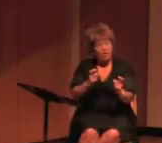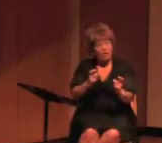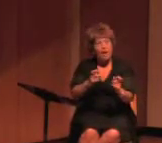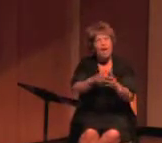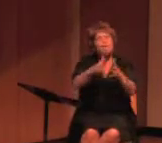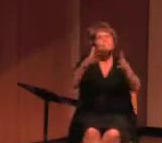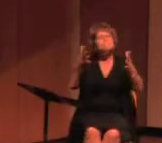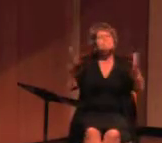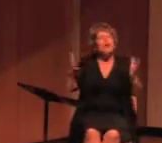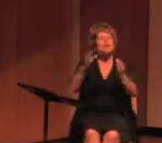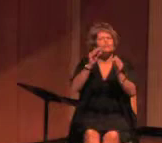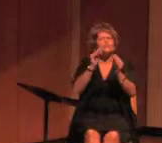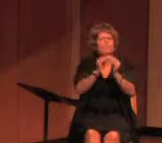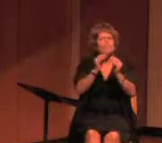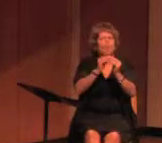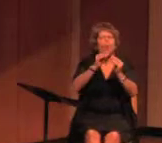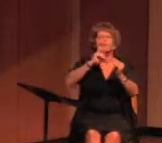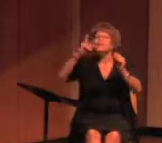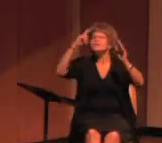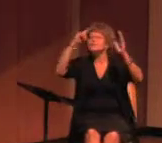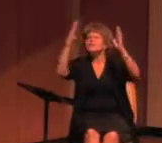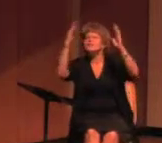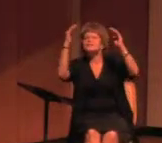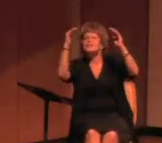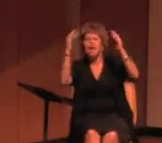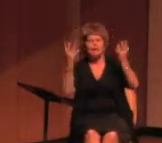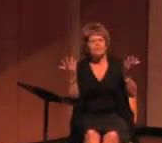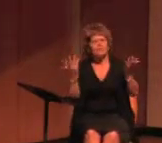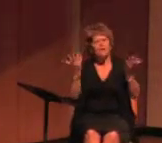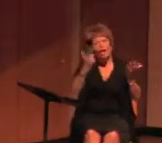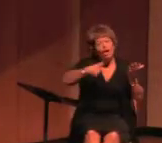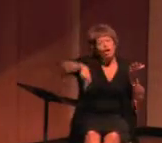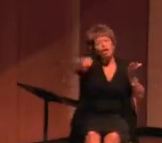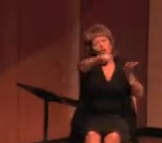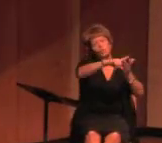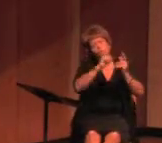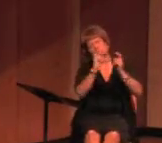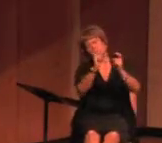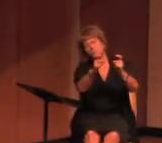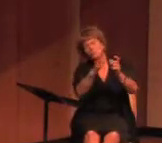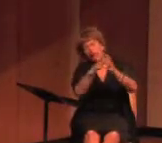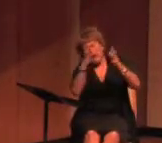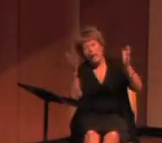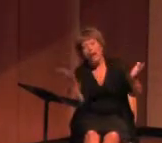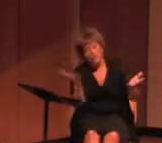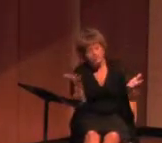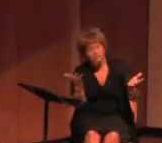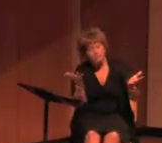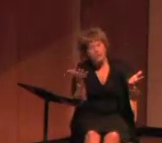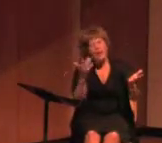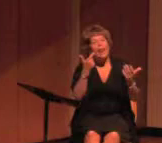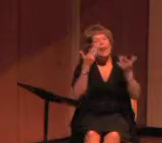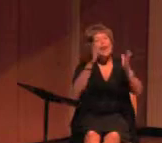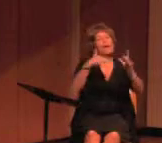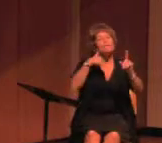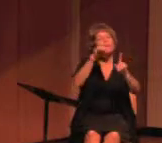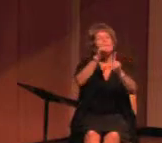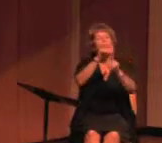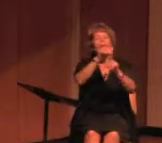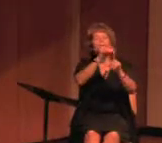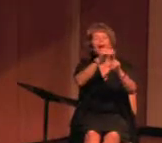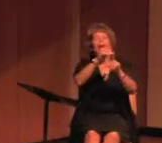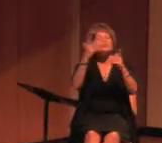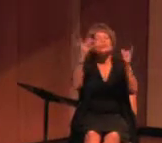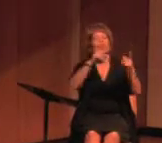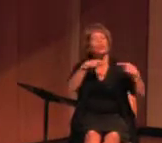much more is expected. You are given a lot. Let me remind you what you have been given so